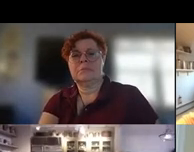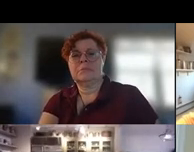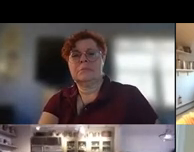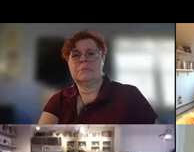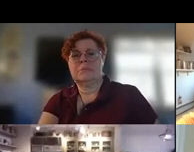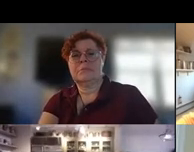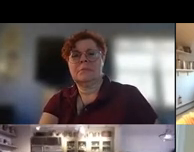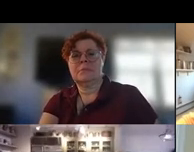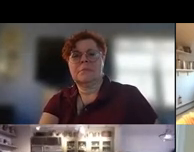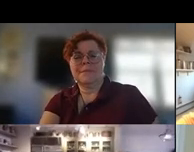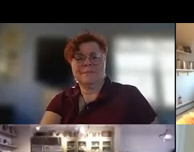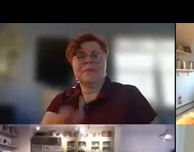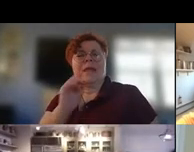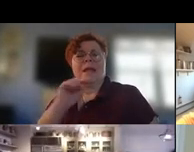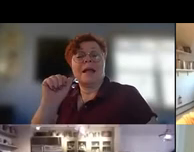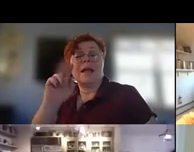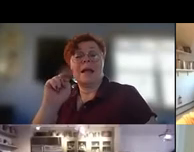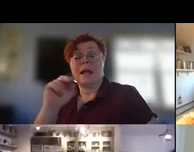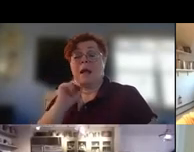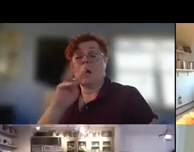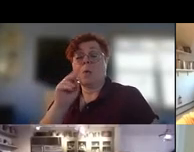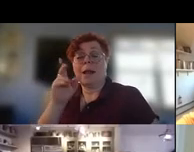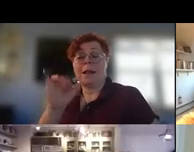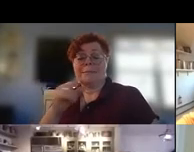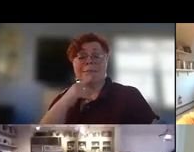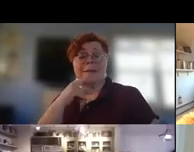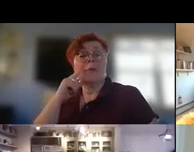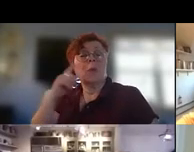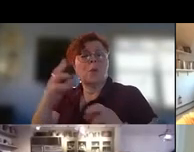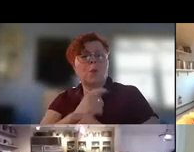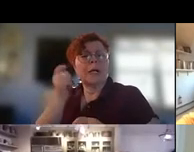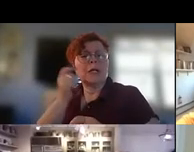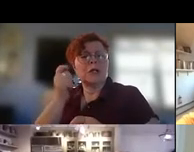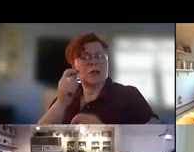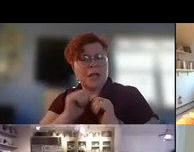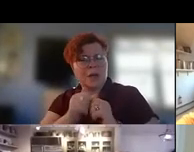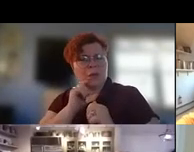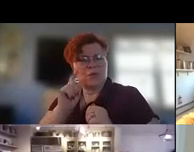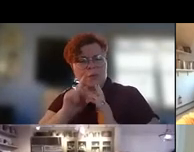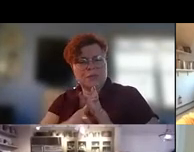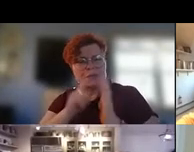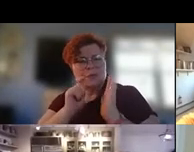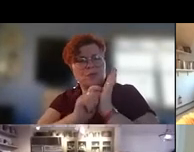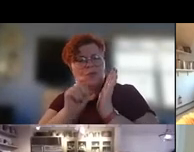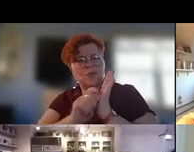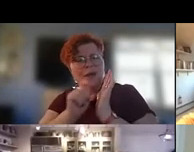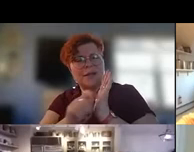and wally borgen uh says for the winners how did you begin to write these beautiful poems what was the